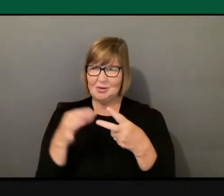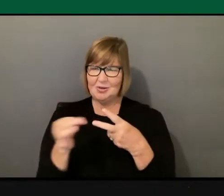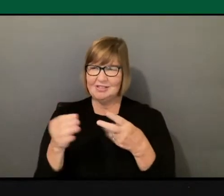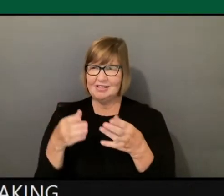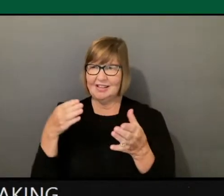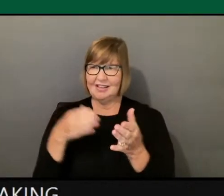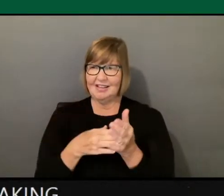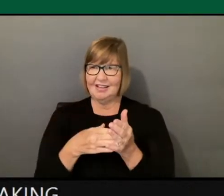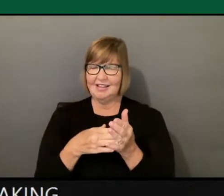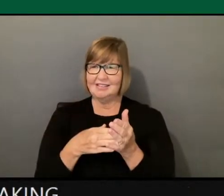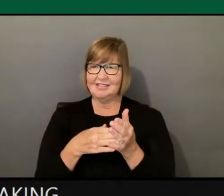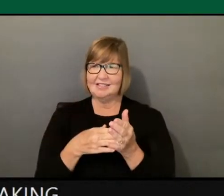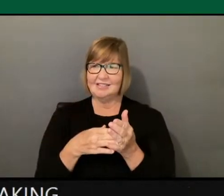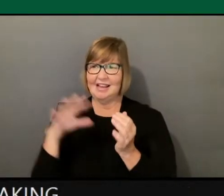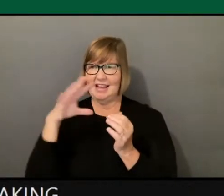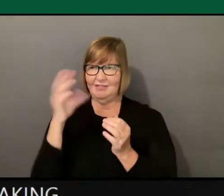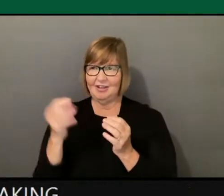then?